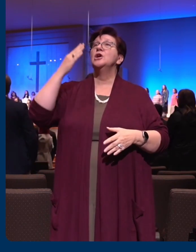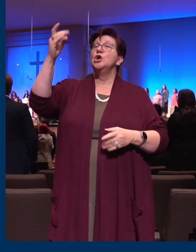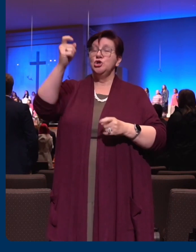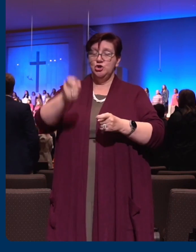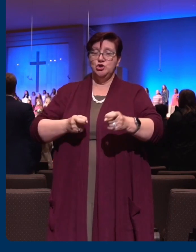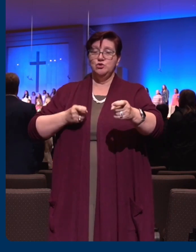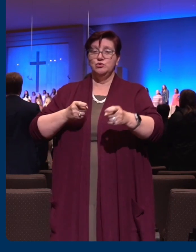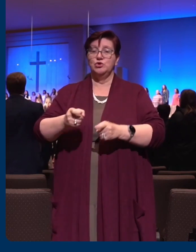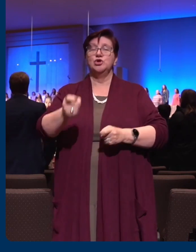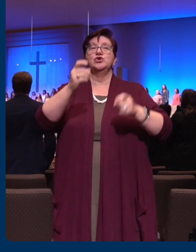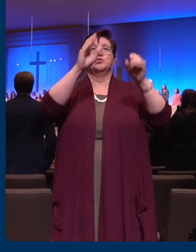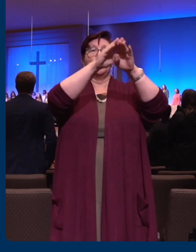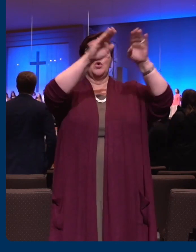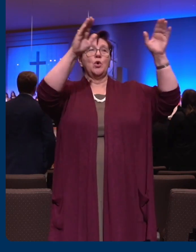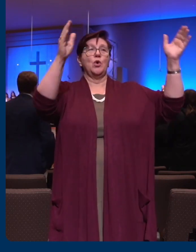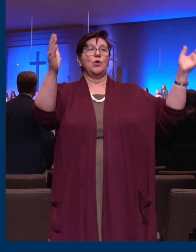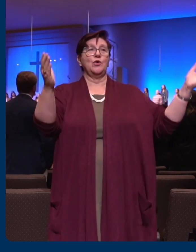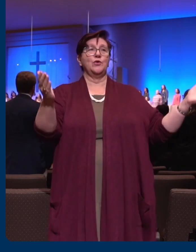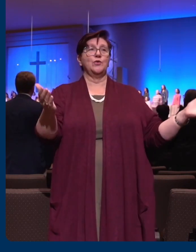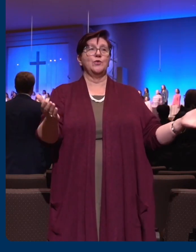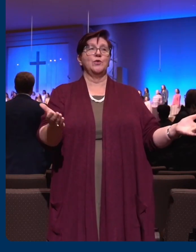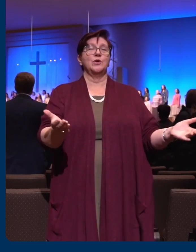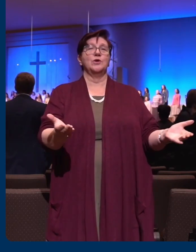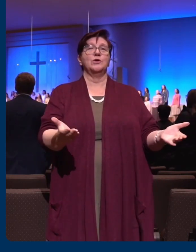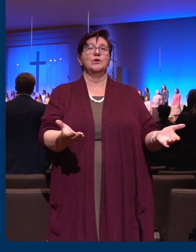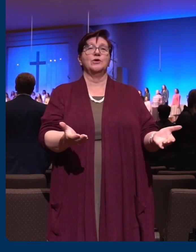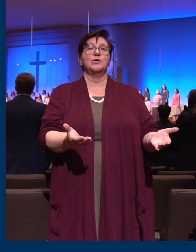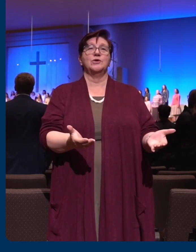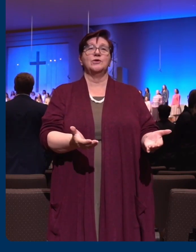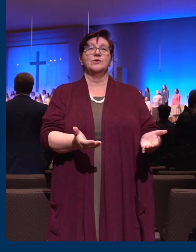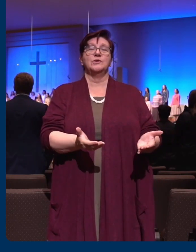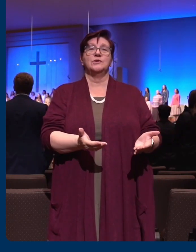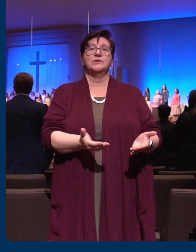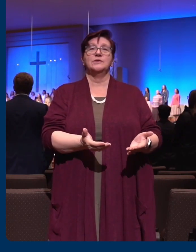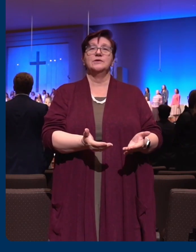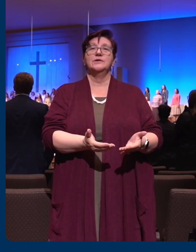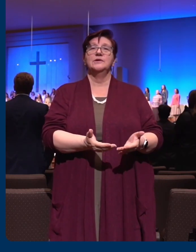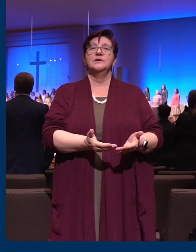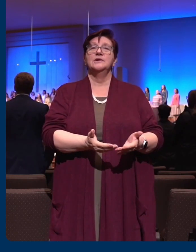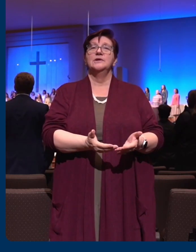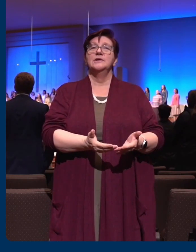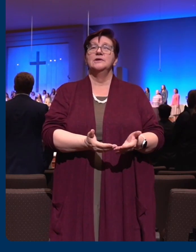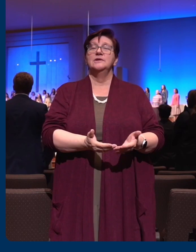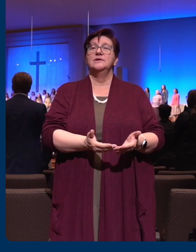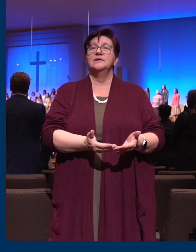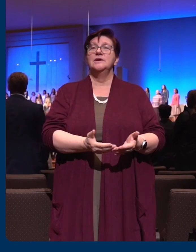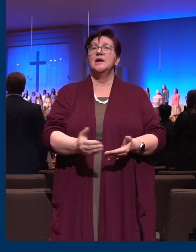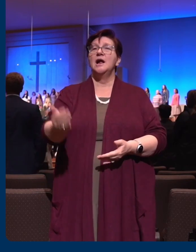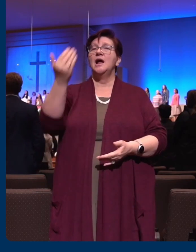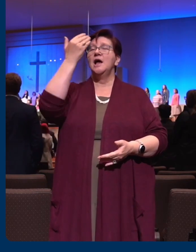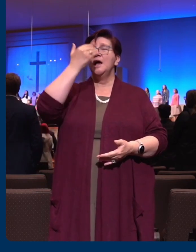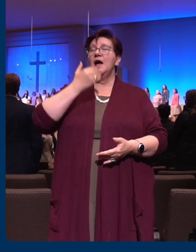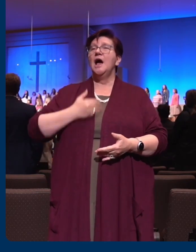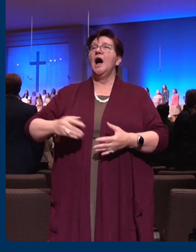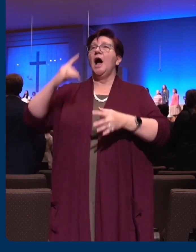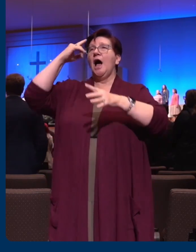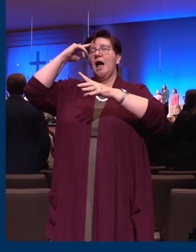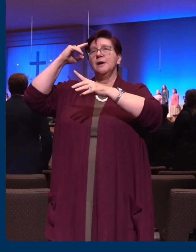you hold the whole world in your hands, I'm